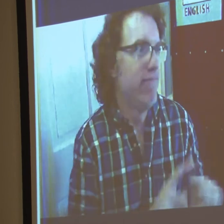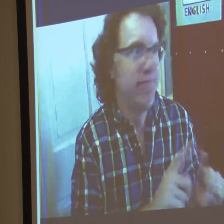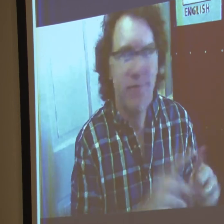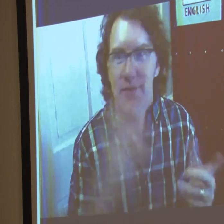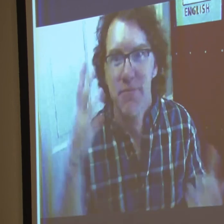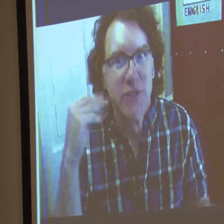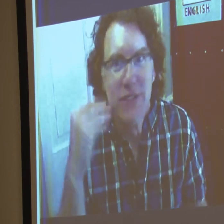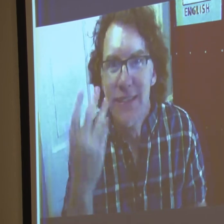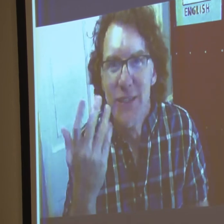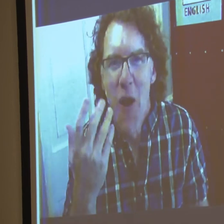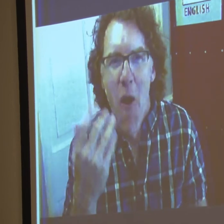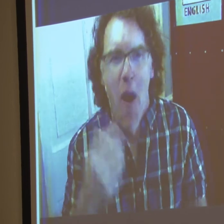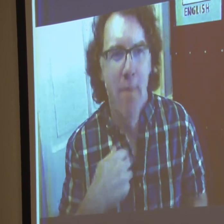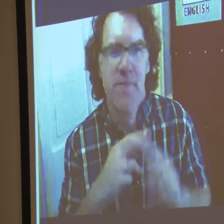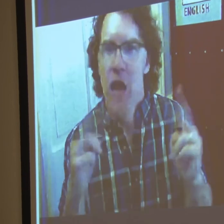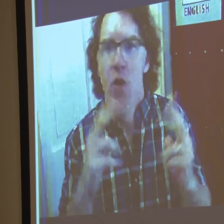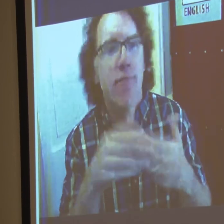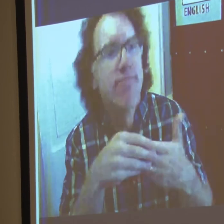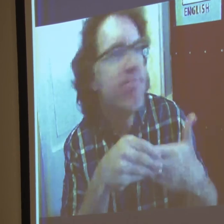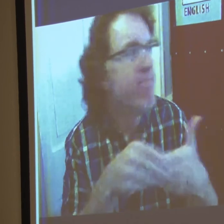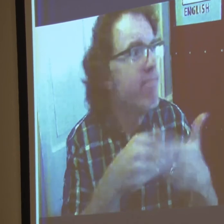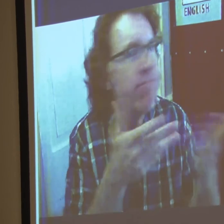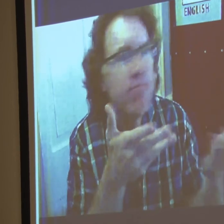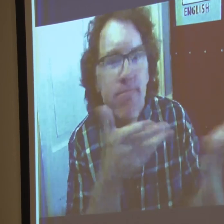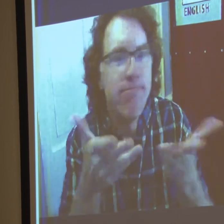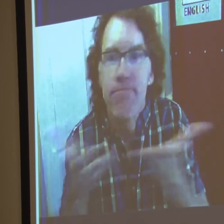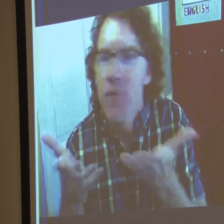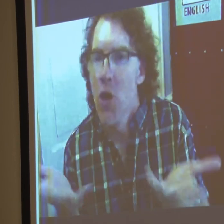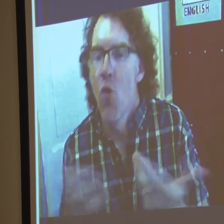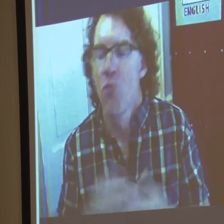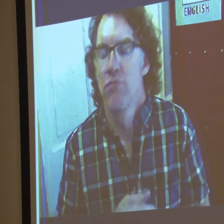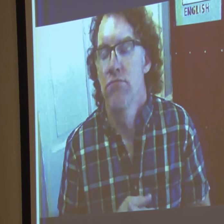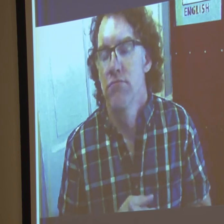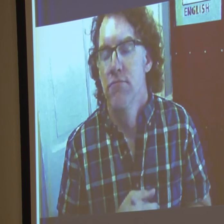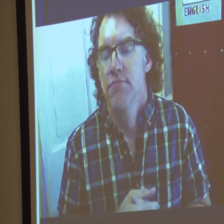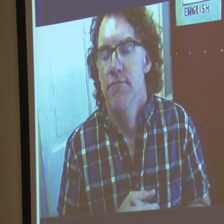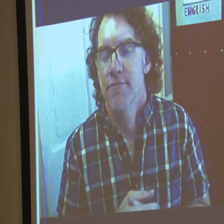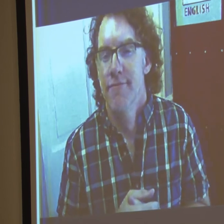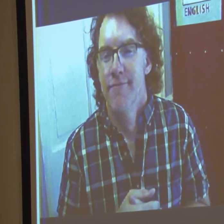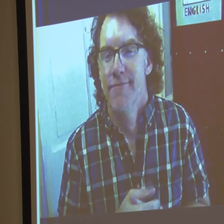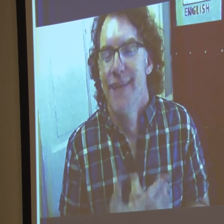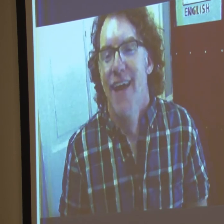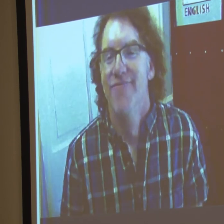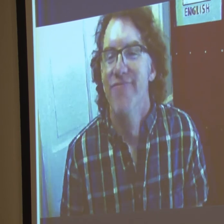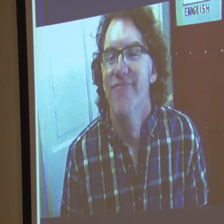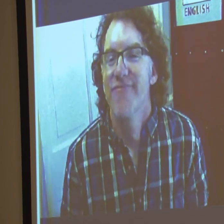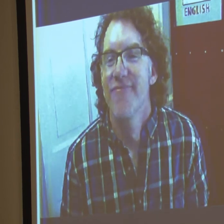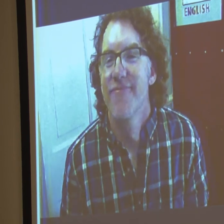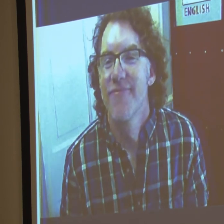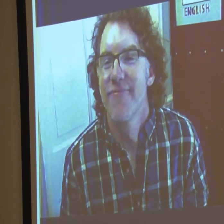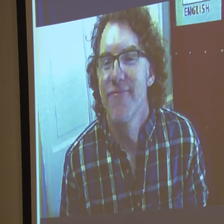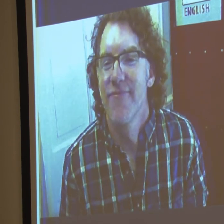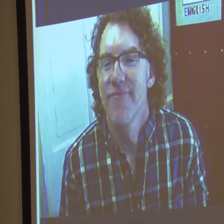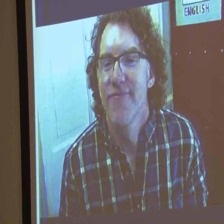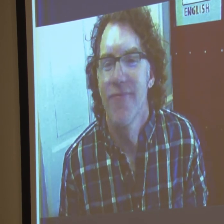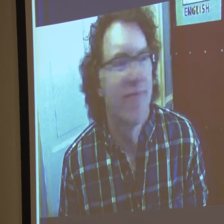So I'm multifaceted. I'm not just one thing. I'm very flexible. I think that's key.